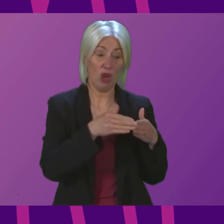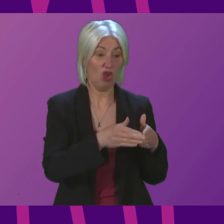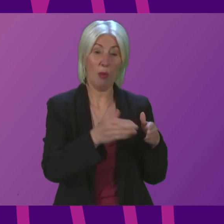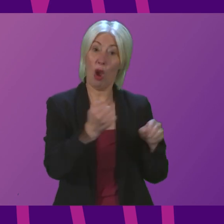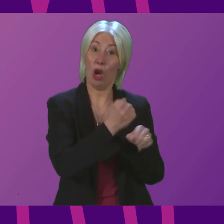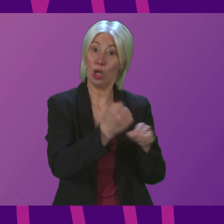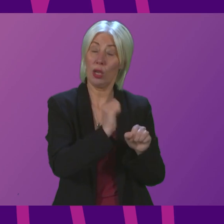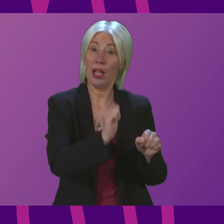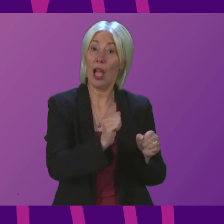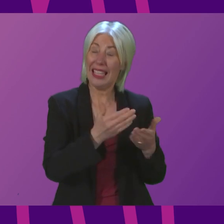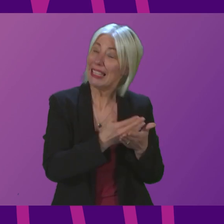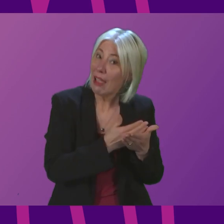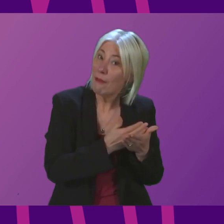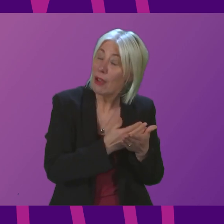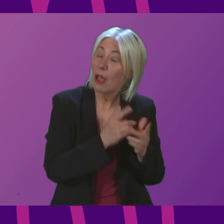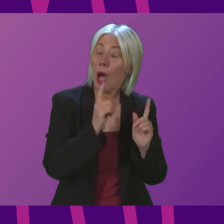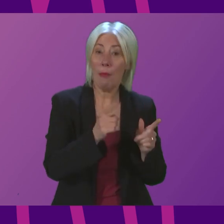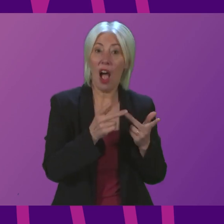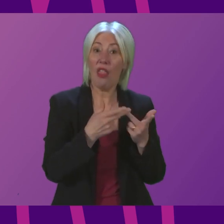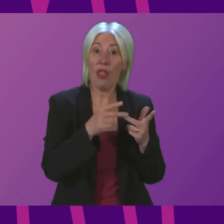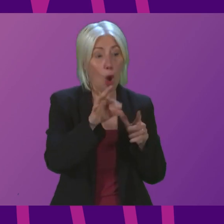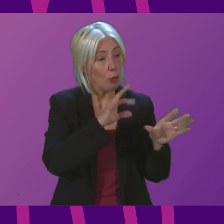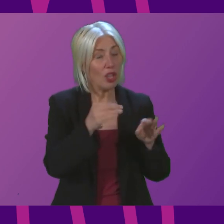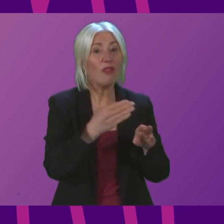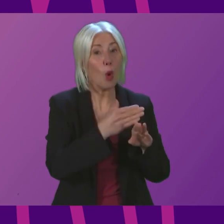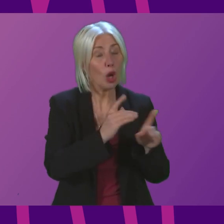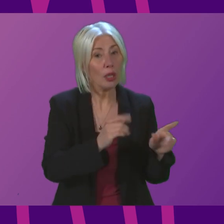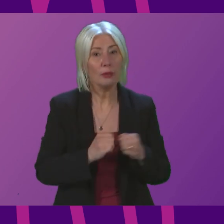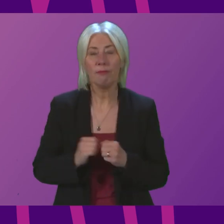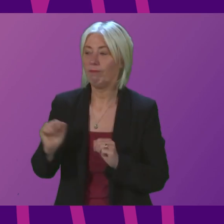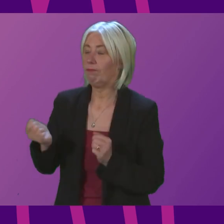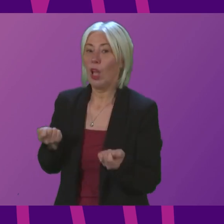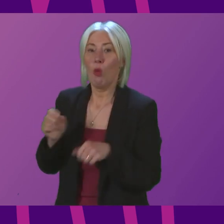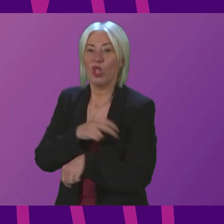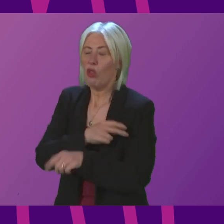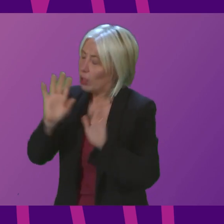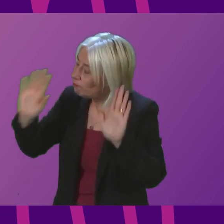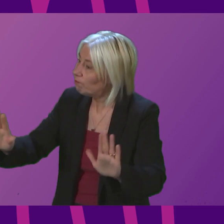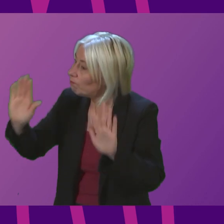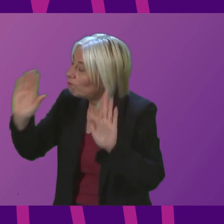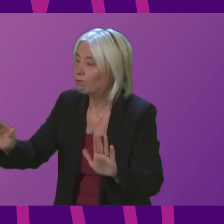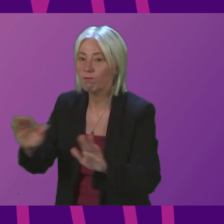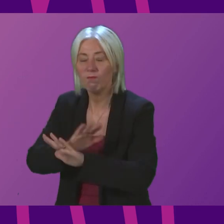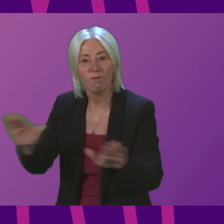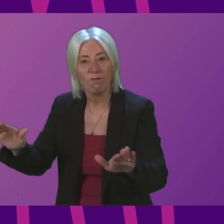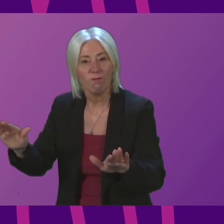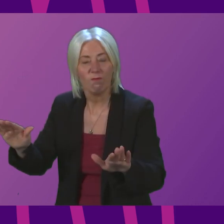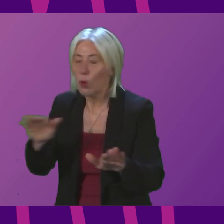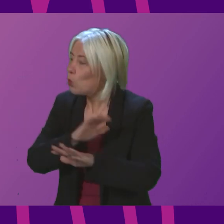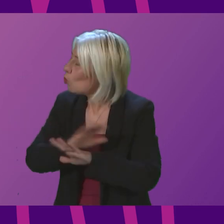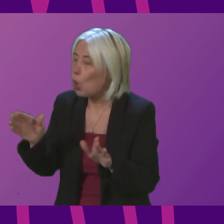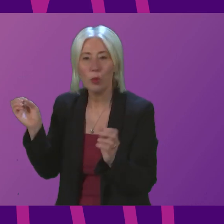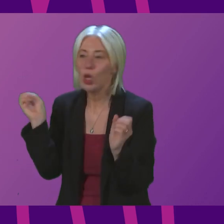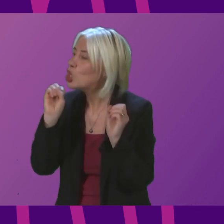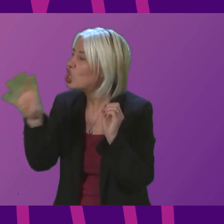had other options for work. Despite members, we simply are not going to be